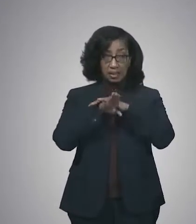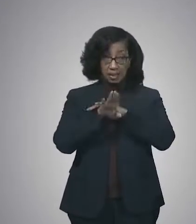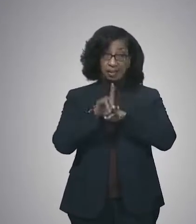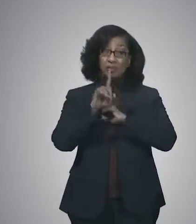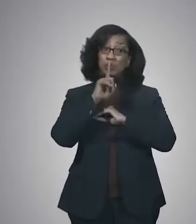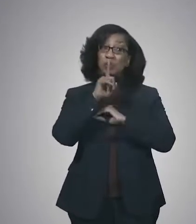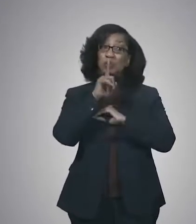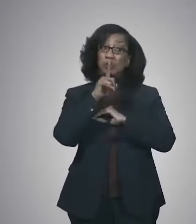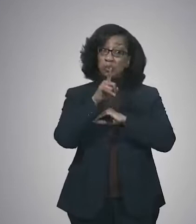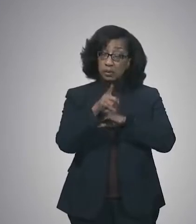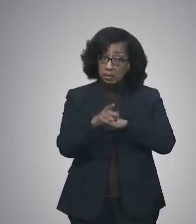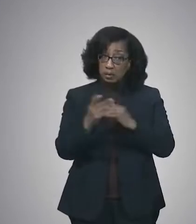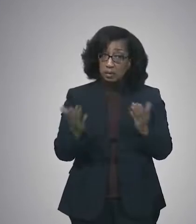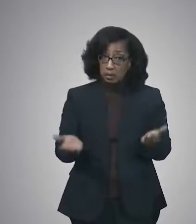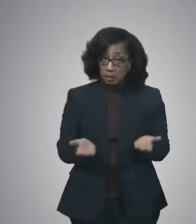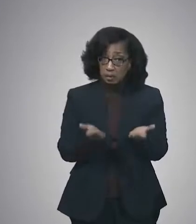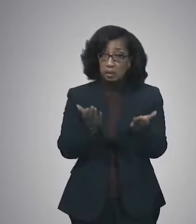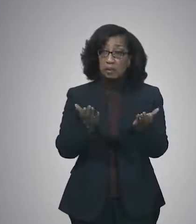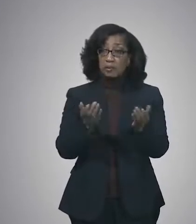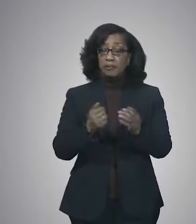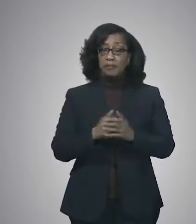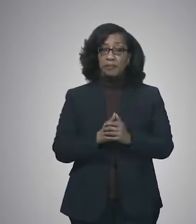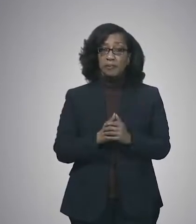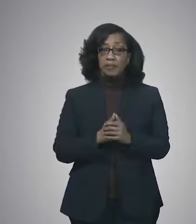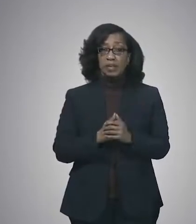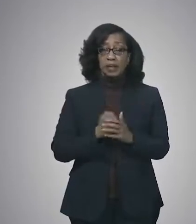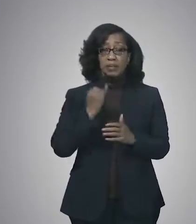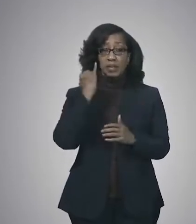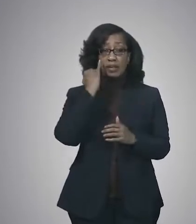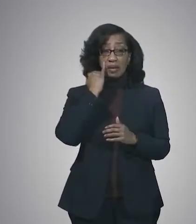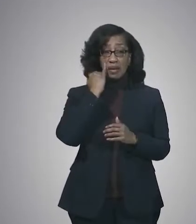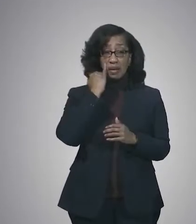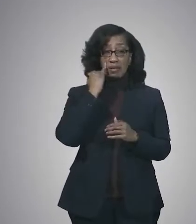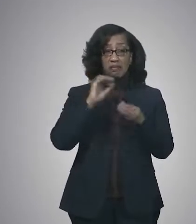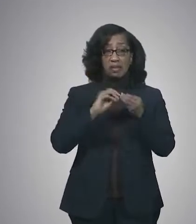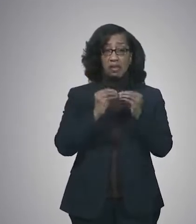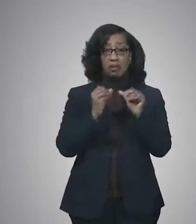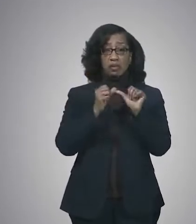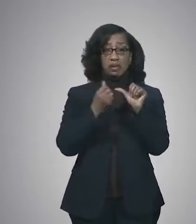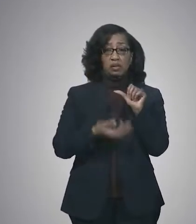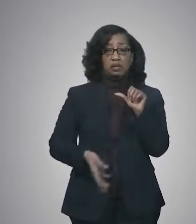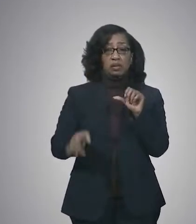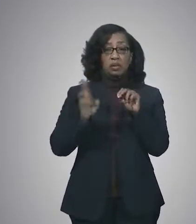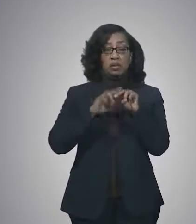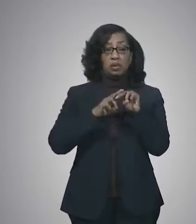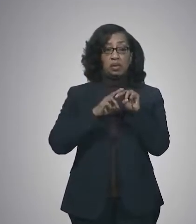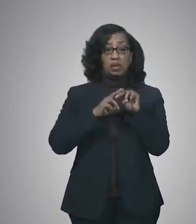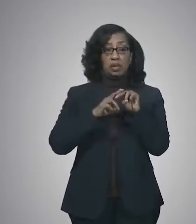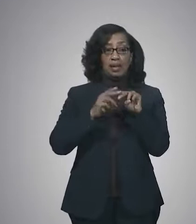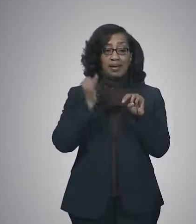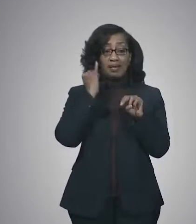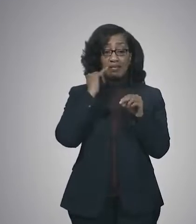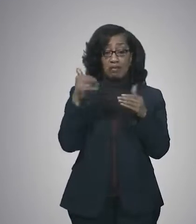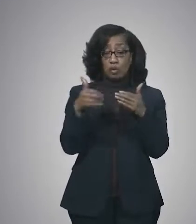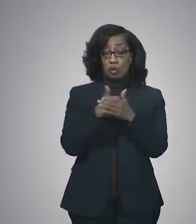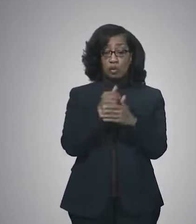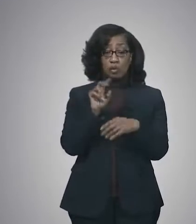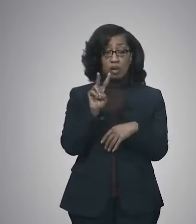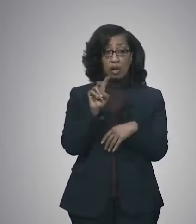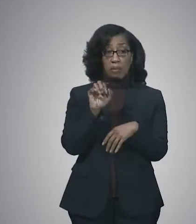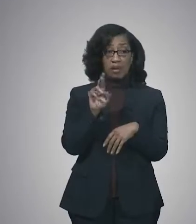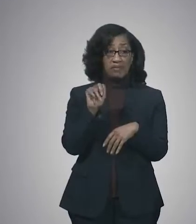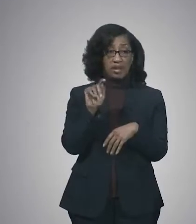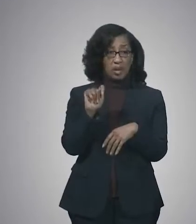recommended. Depending on if cases continue to rise and the new variant, could